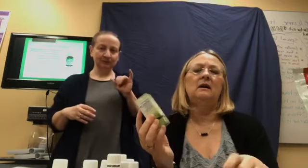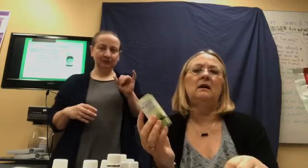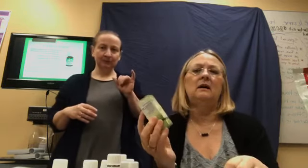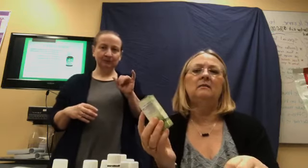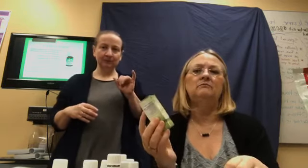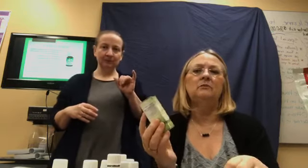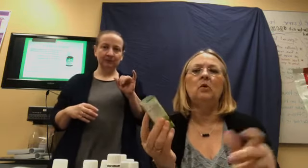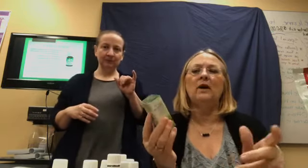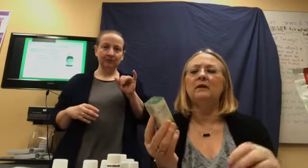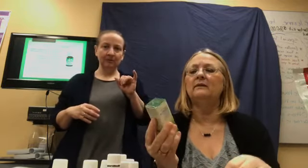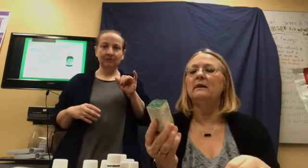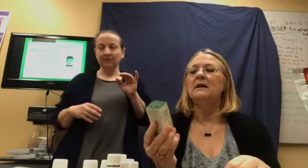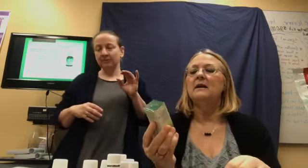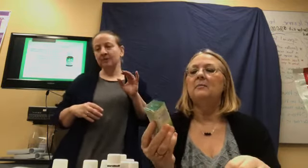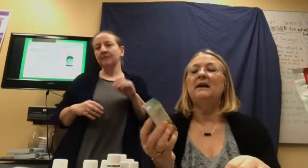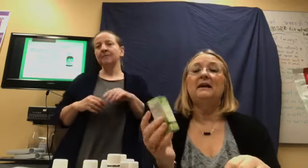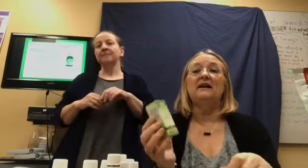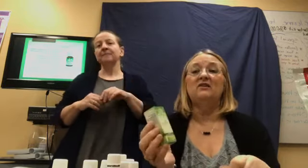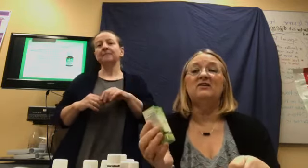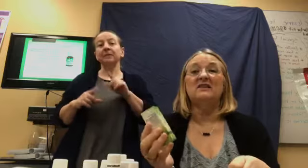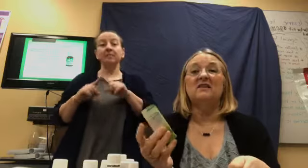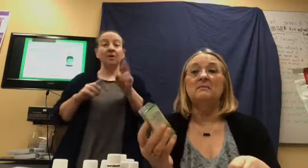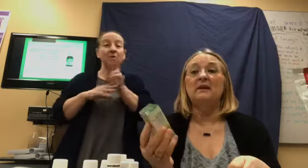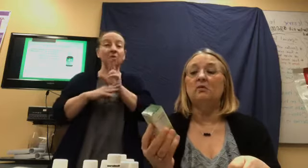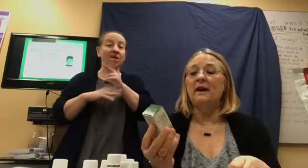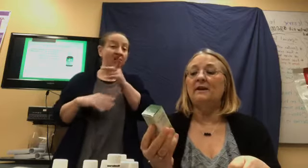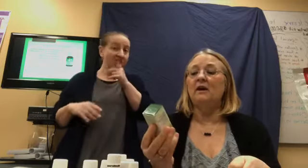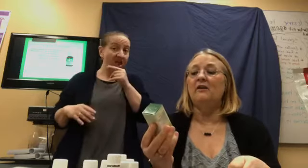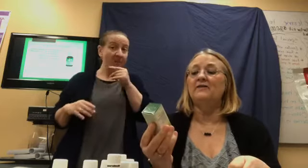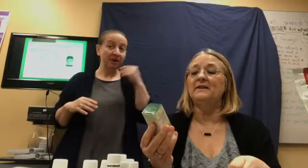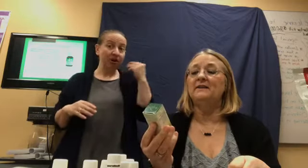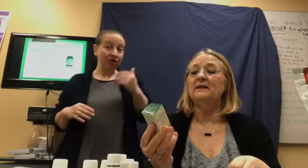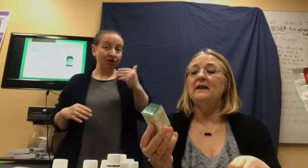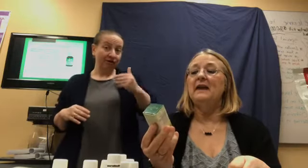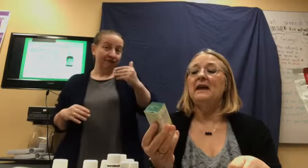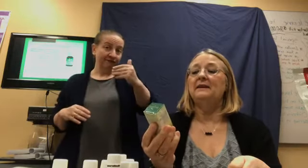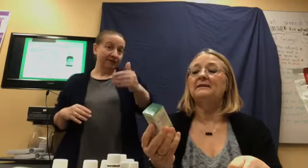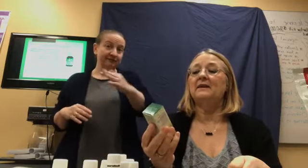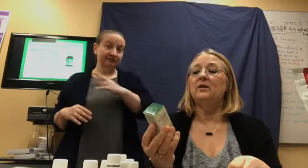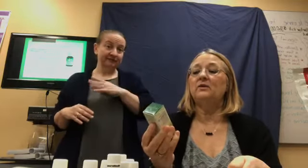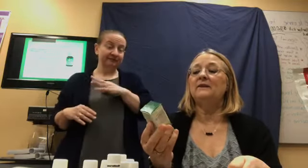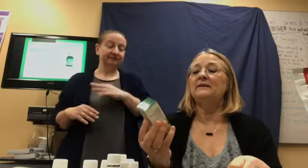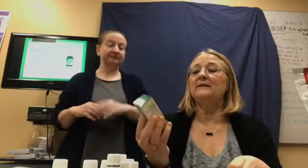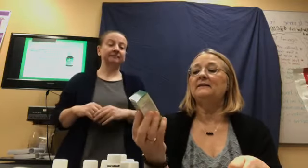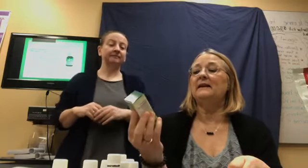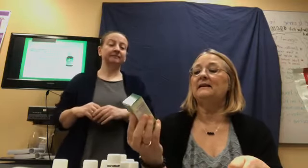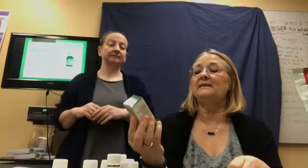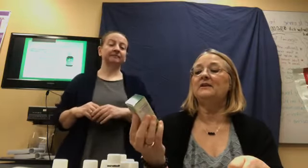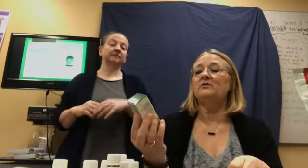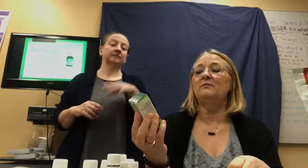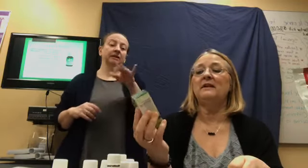uh, oils. But, I use lemon quite often. And so, this is a citrament